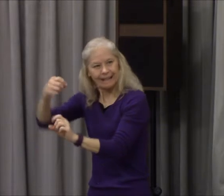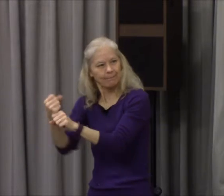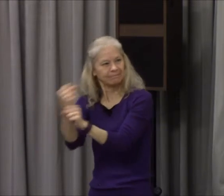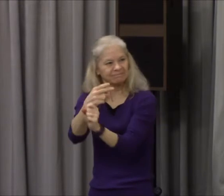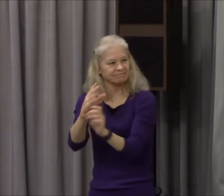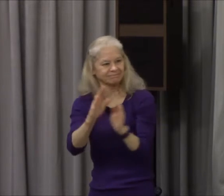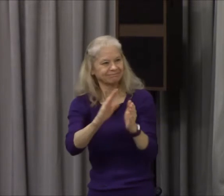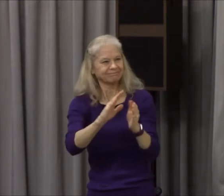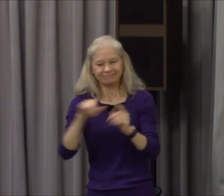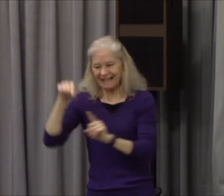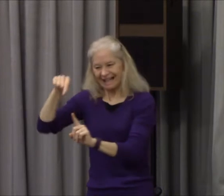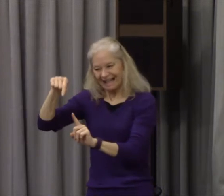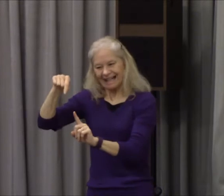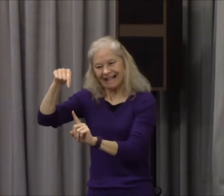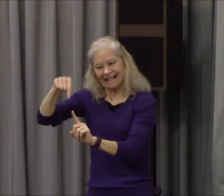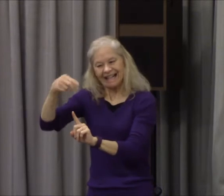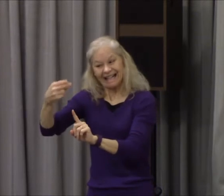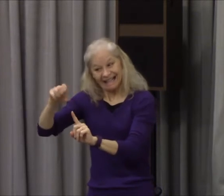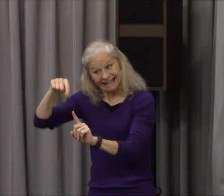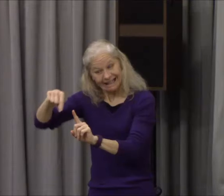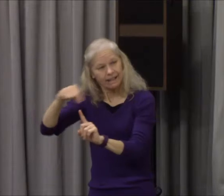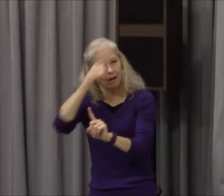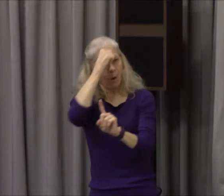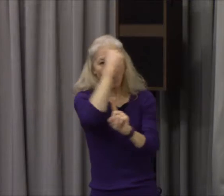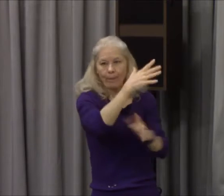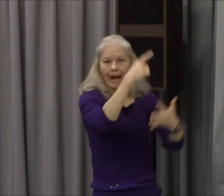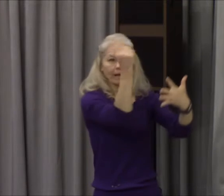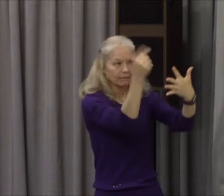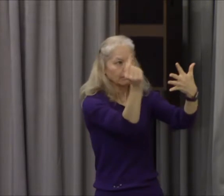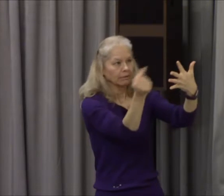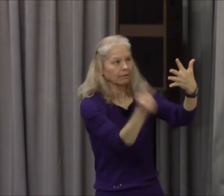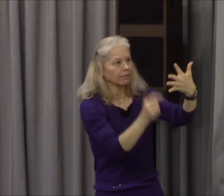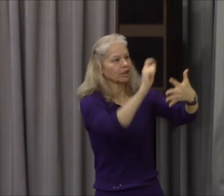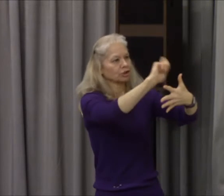Christ's ministry on earth was recent in Paul's time.